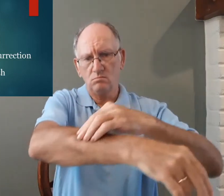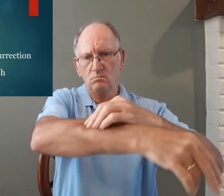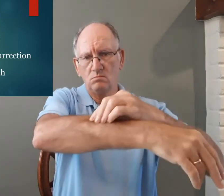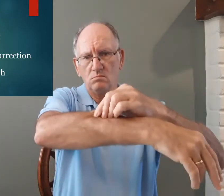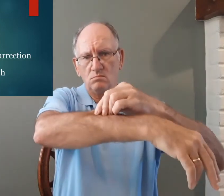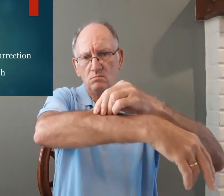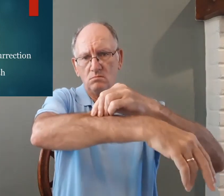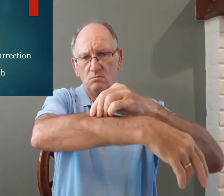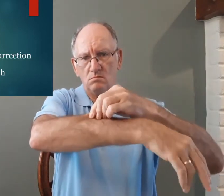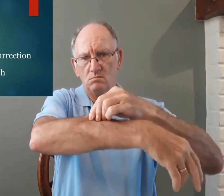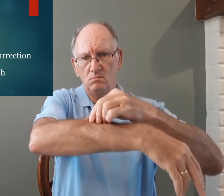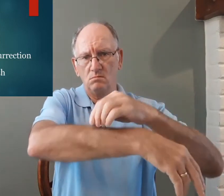if there was no flesh